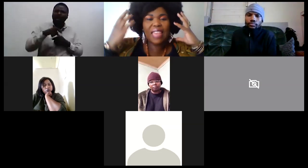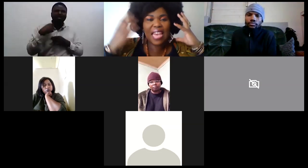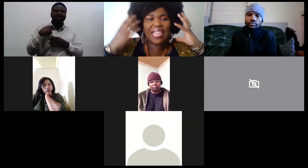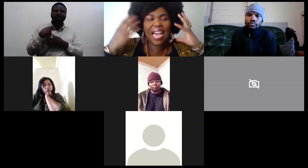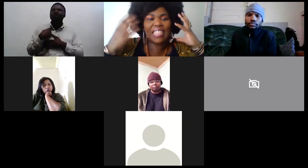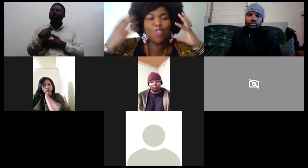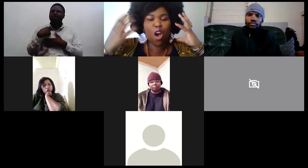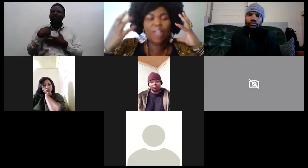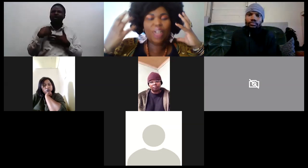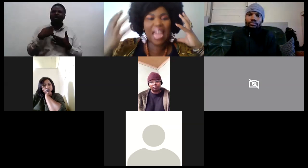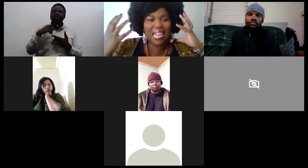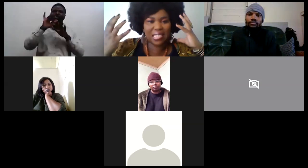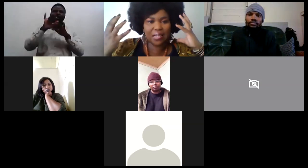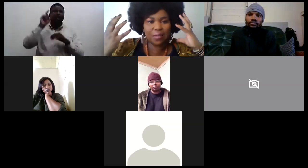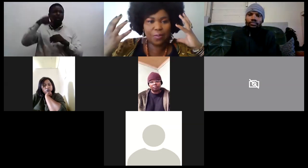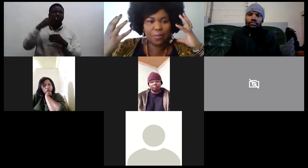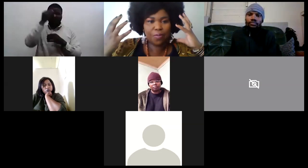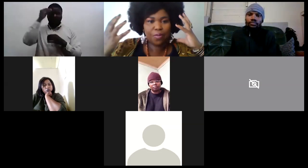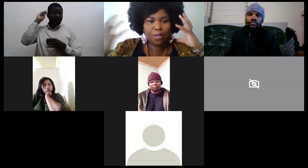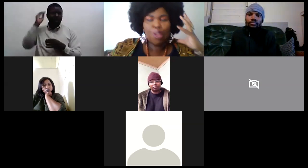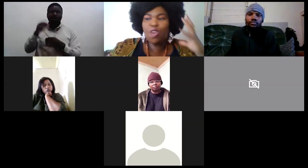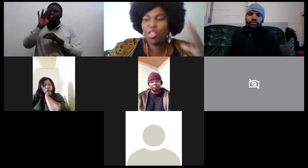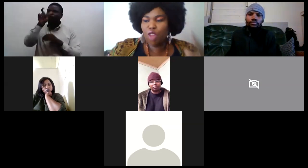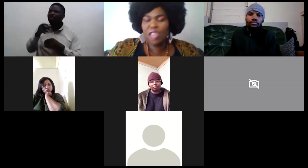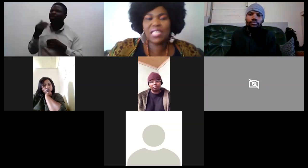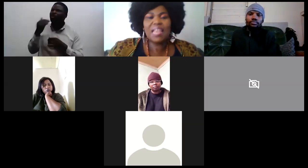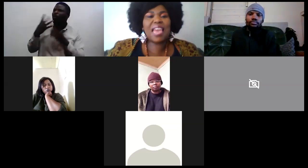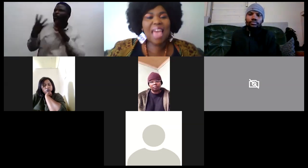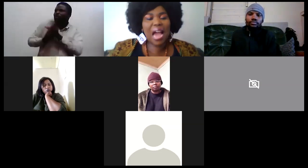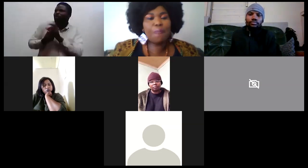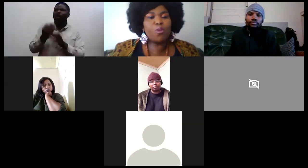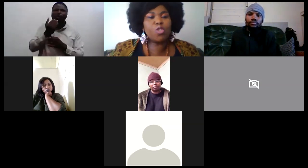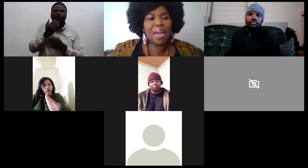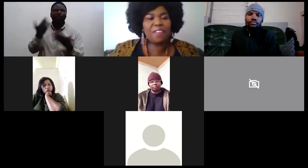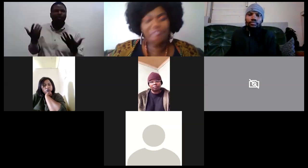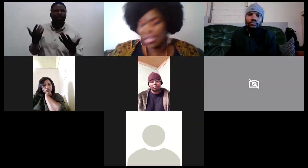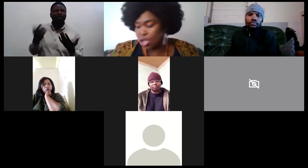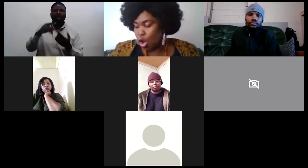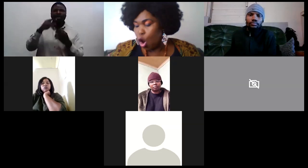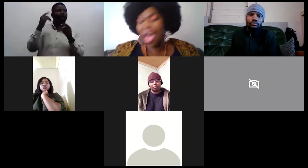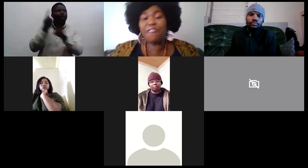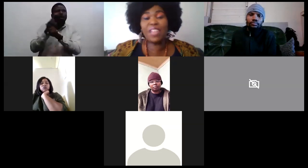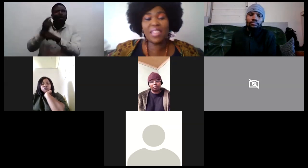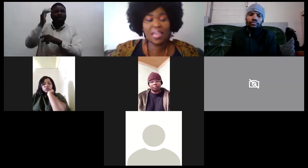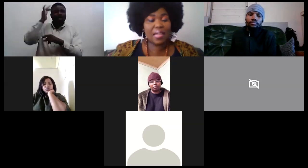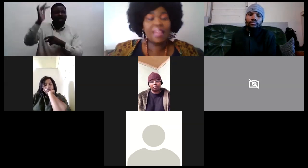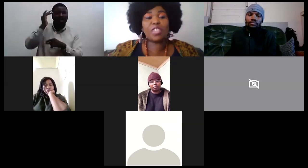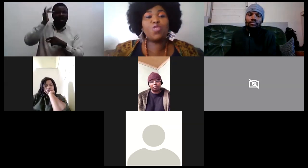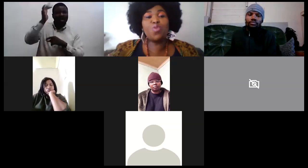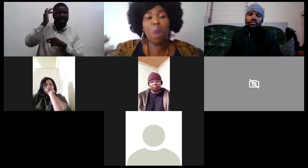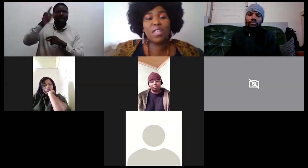they create your reality your thoughts they help you to manifest everything